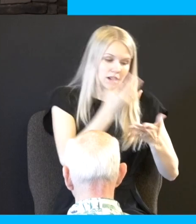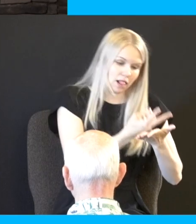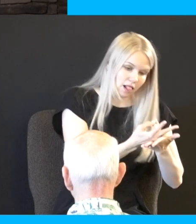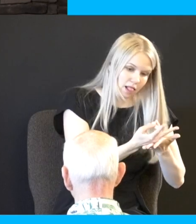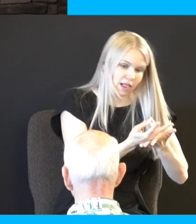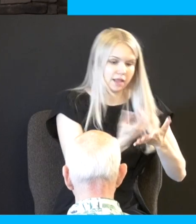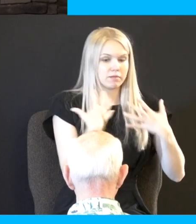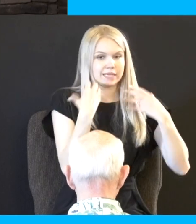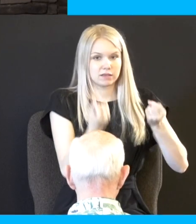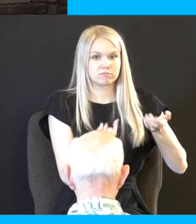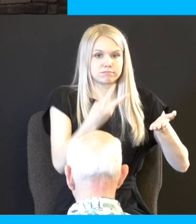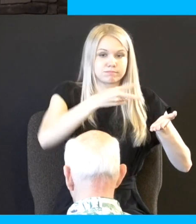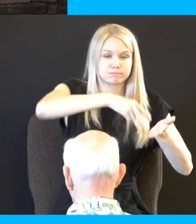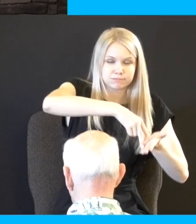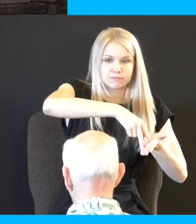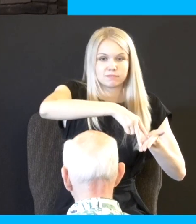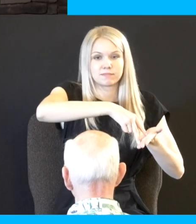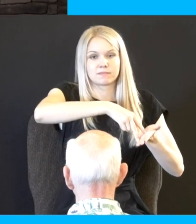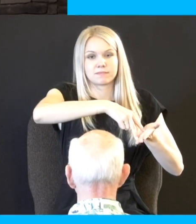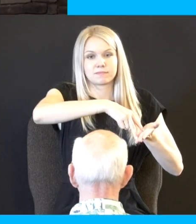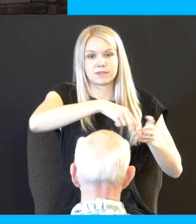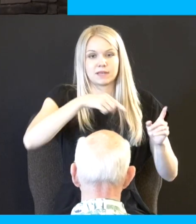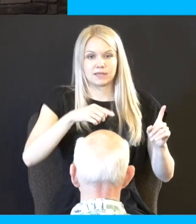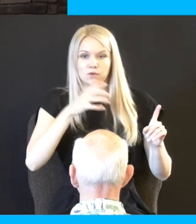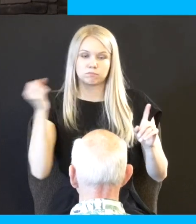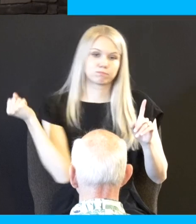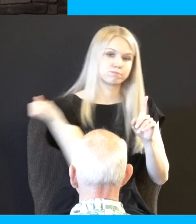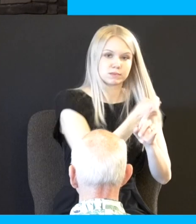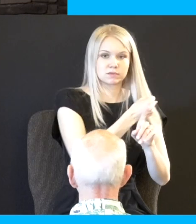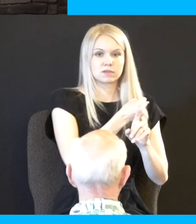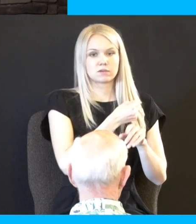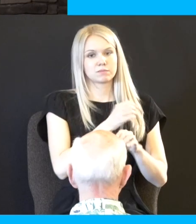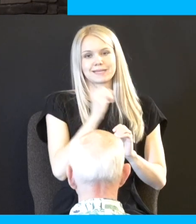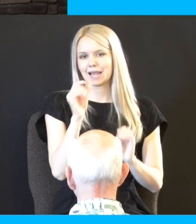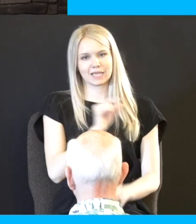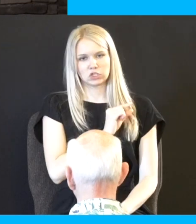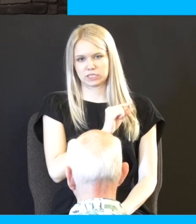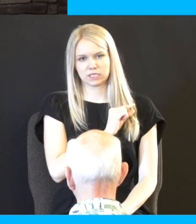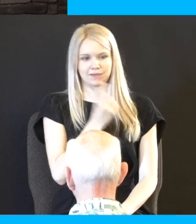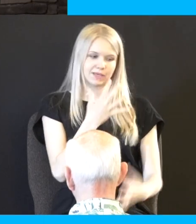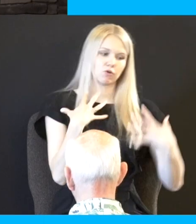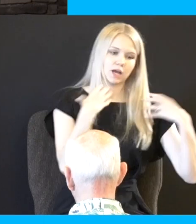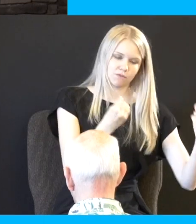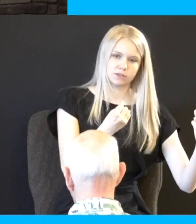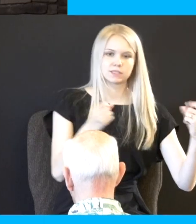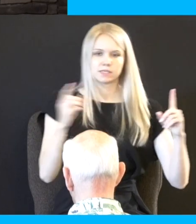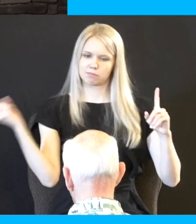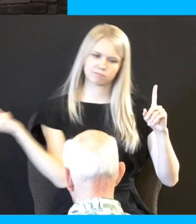staff then shall he that smote him be and that is guiltless or innocent only so in